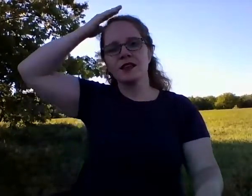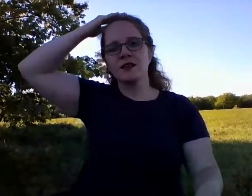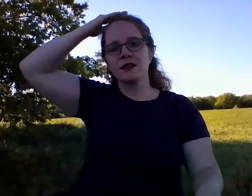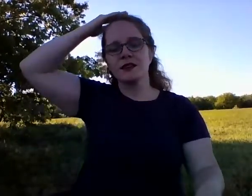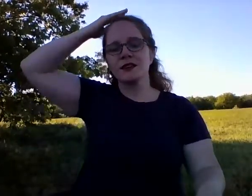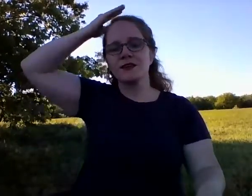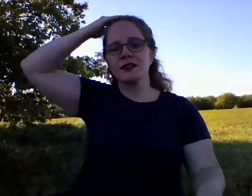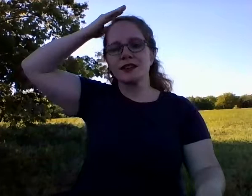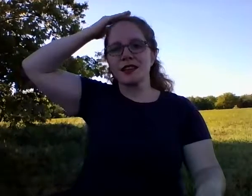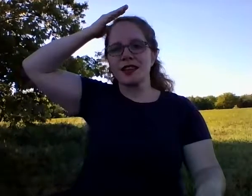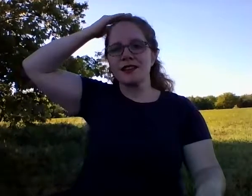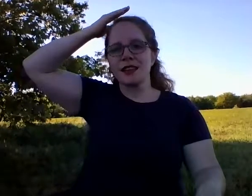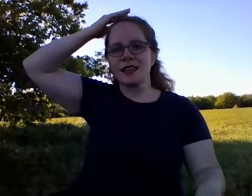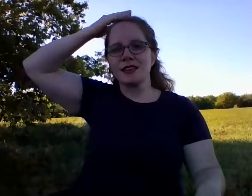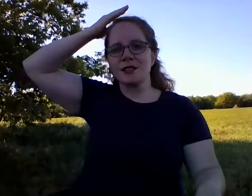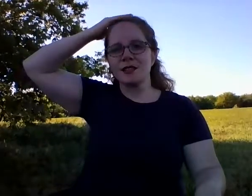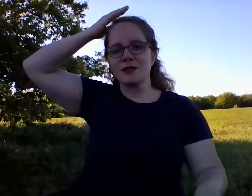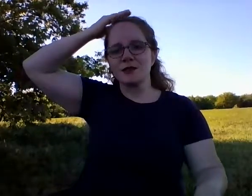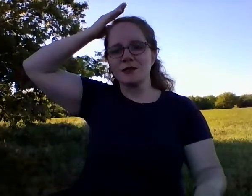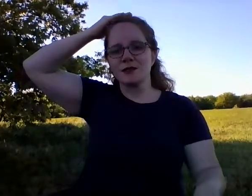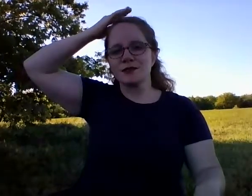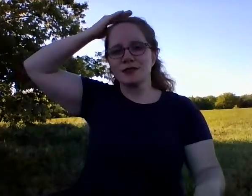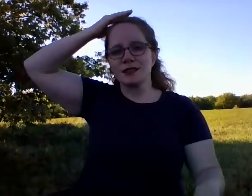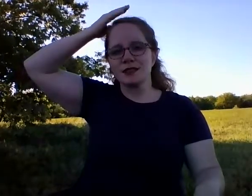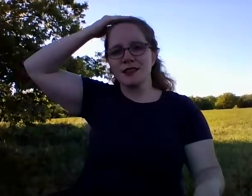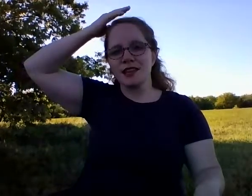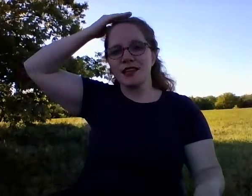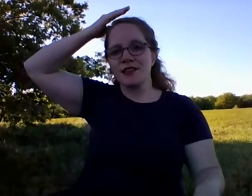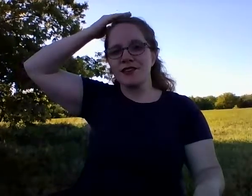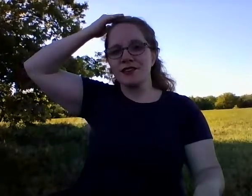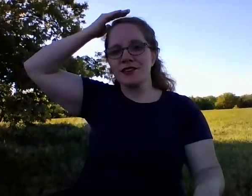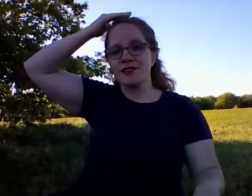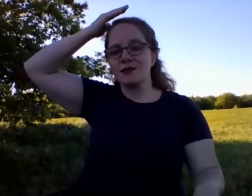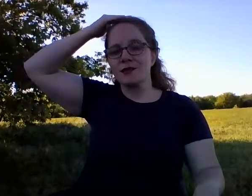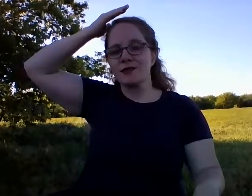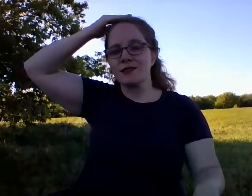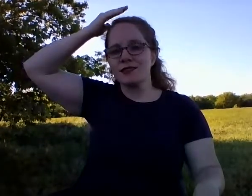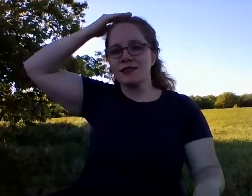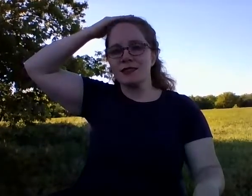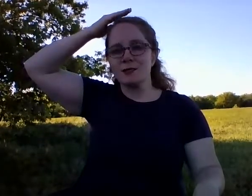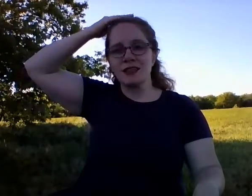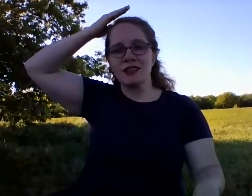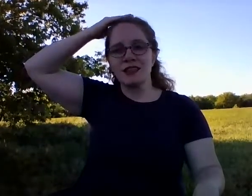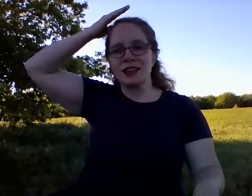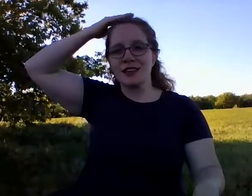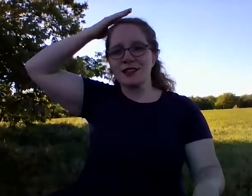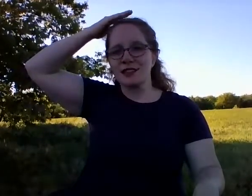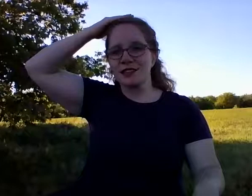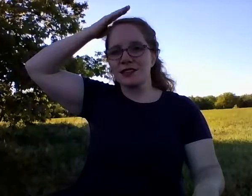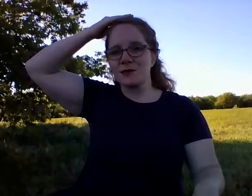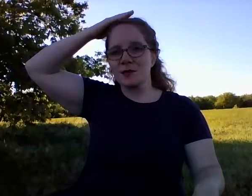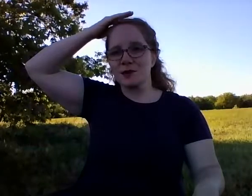Verily, verily, I say unto you, I give unto you, to be the light of this people.